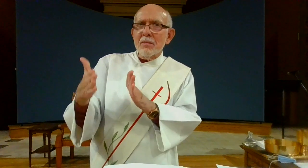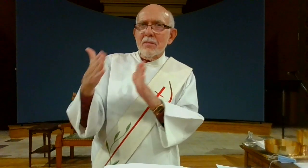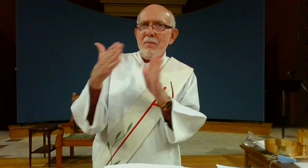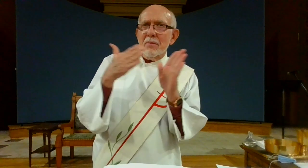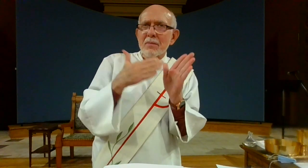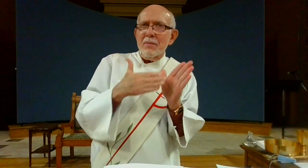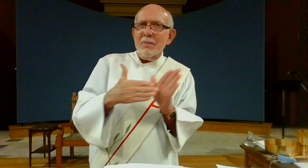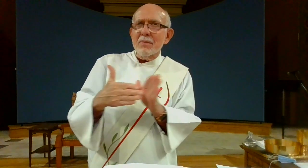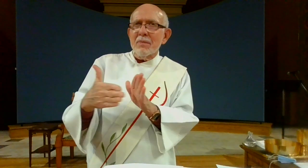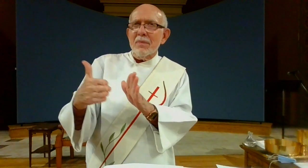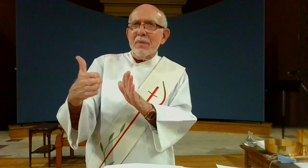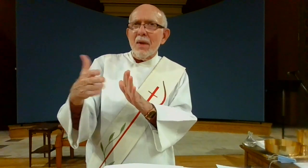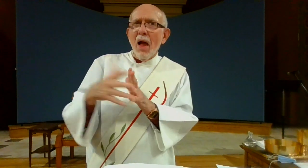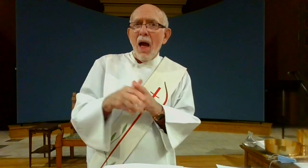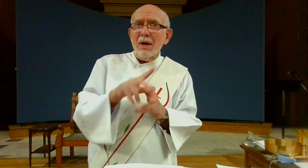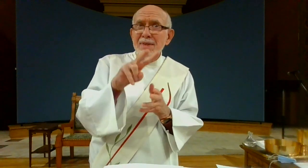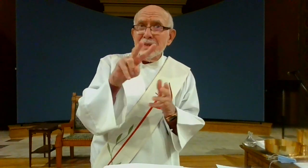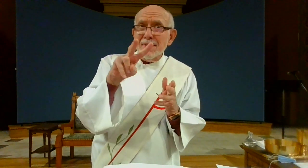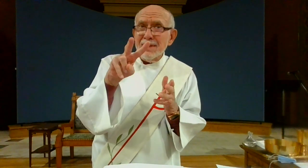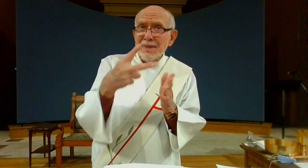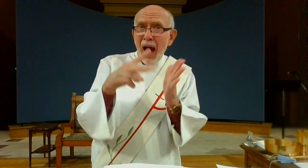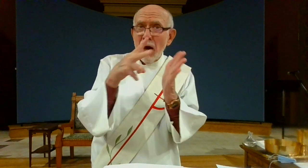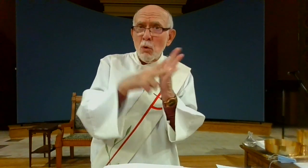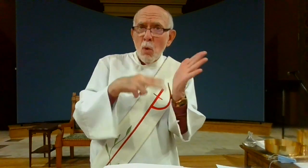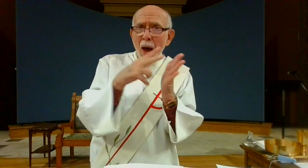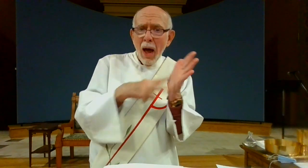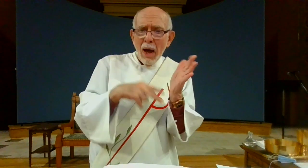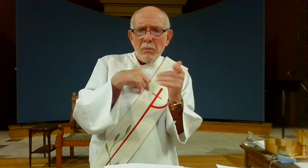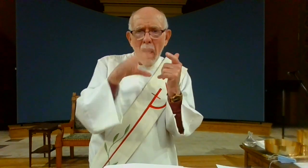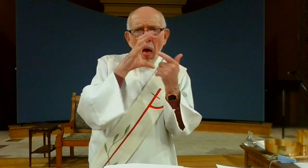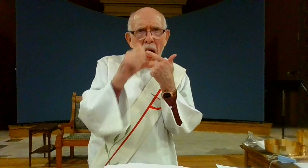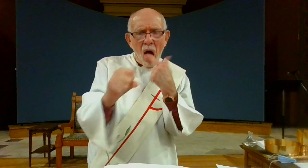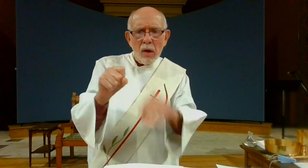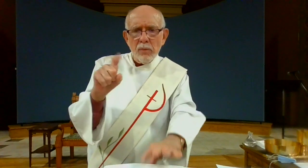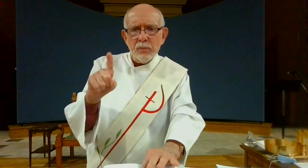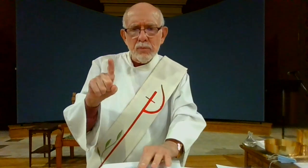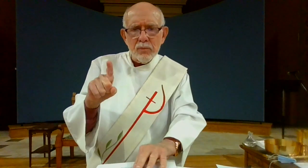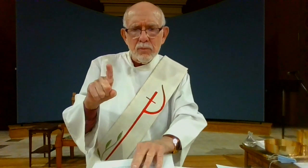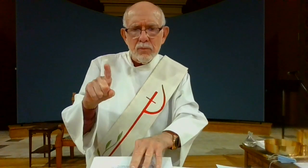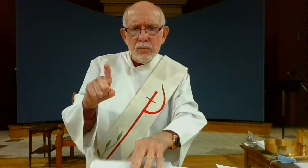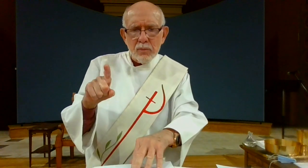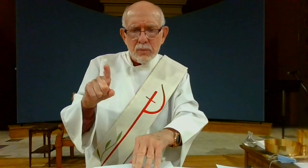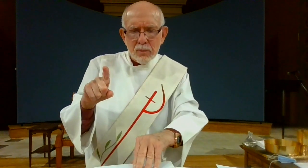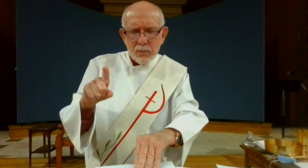it was all part of god's plan for us in the second reading it's really interesting